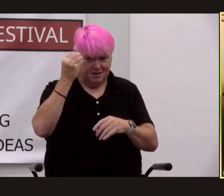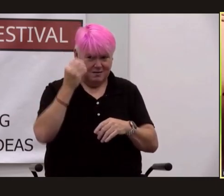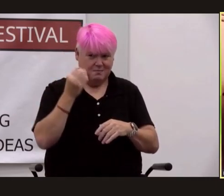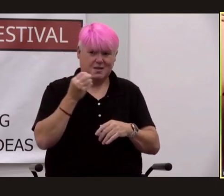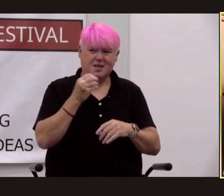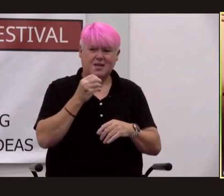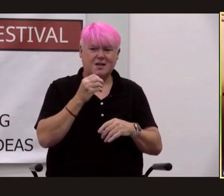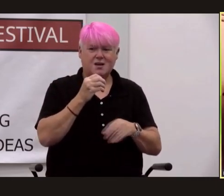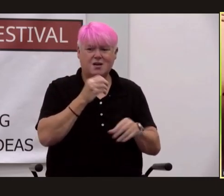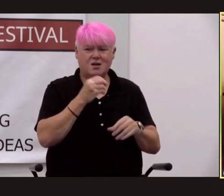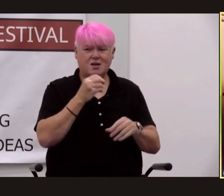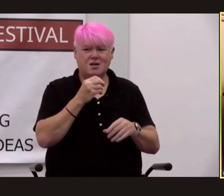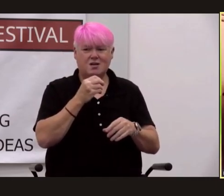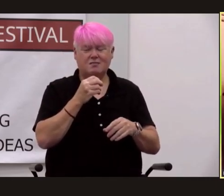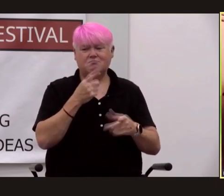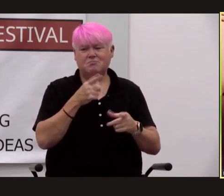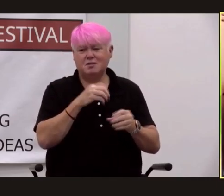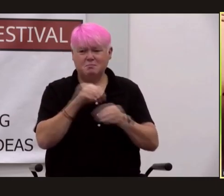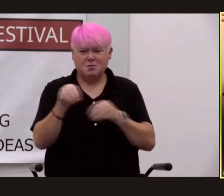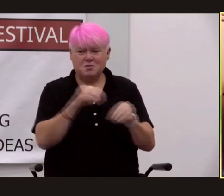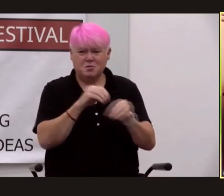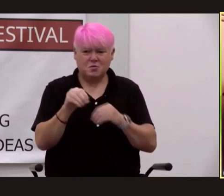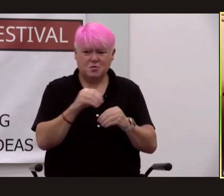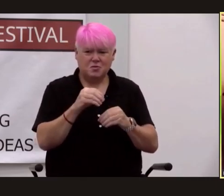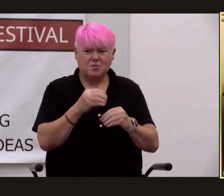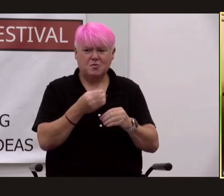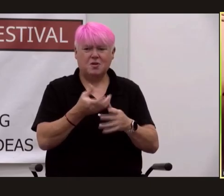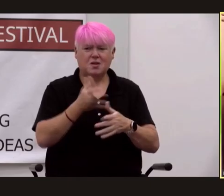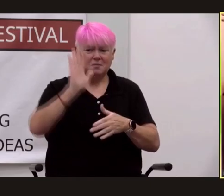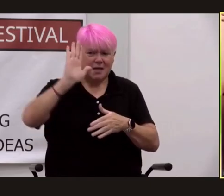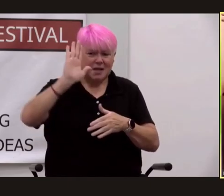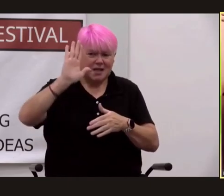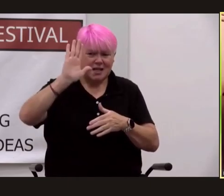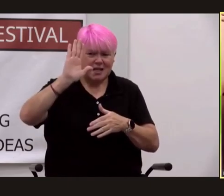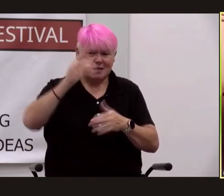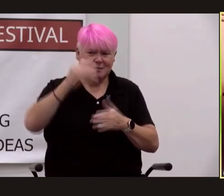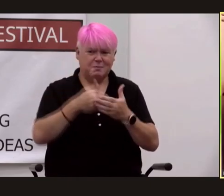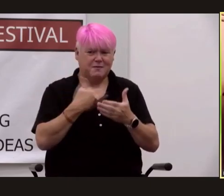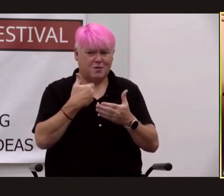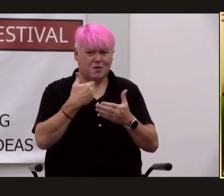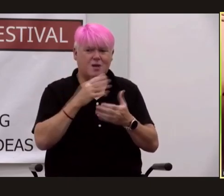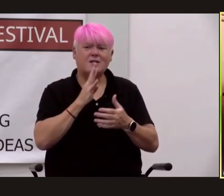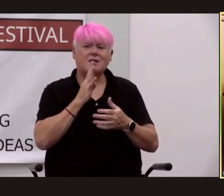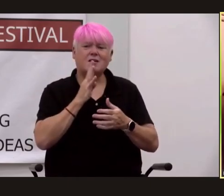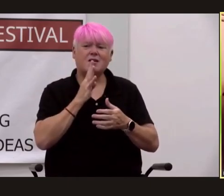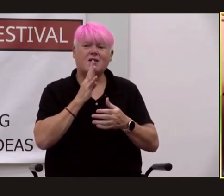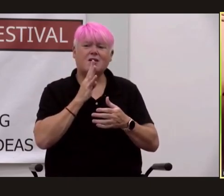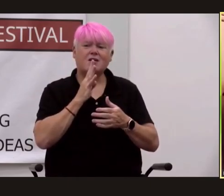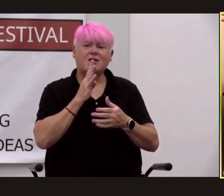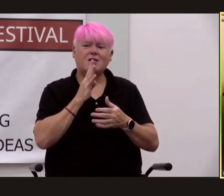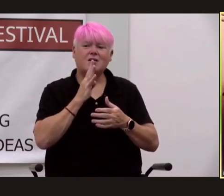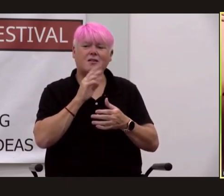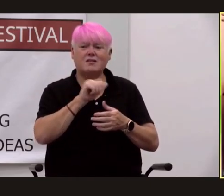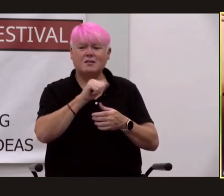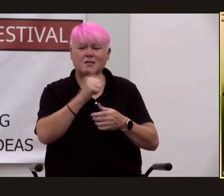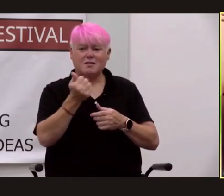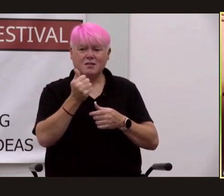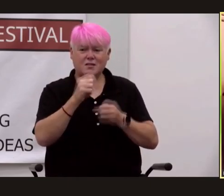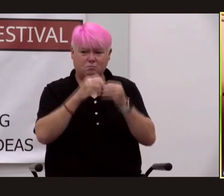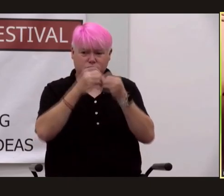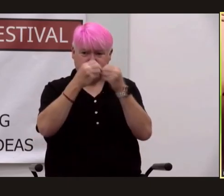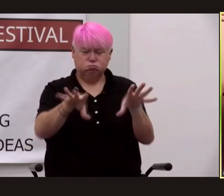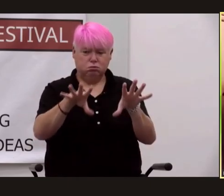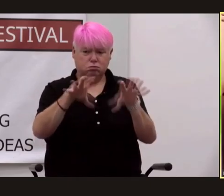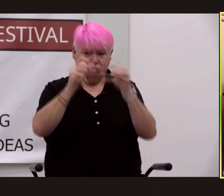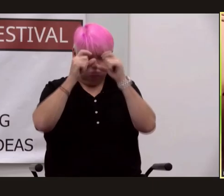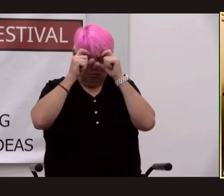plea for arbitration held up a hand before deke could speak further if it's about explosive lenses kisti wins if